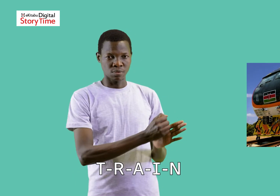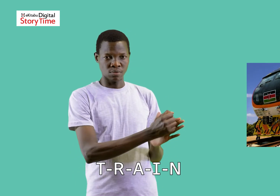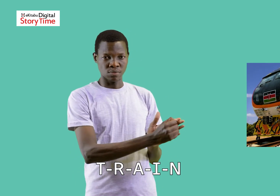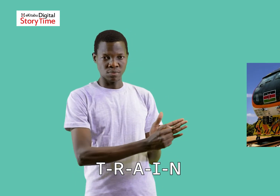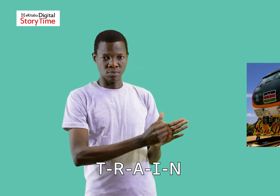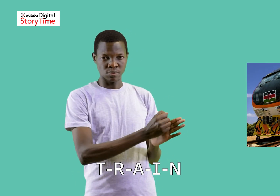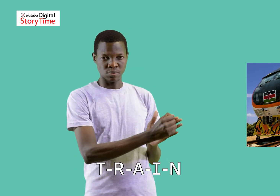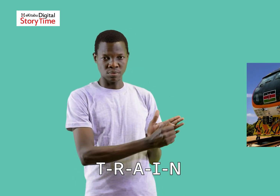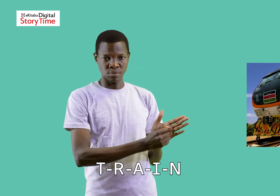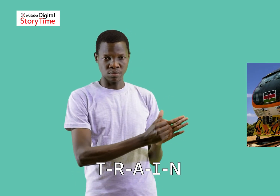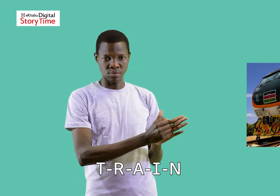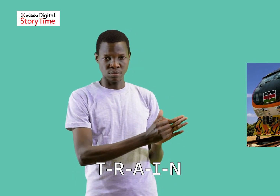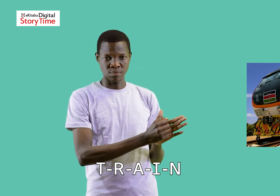by train O,